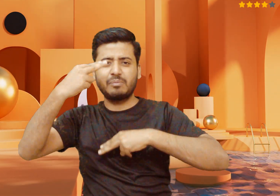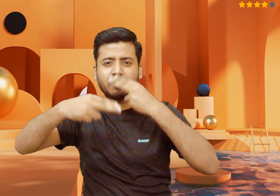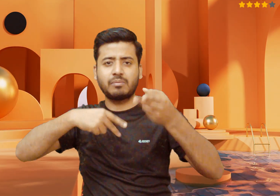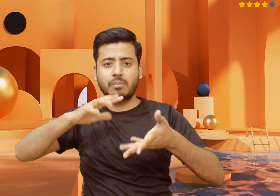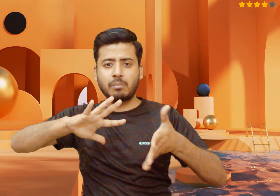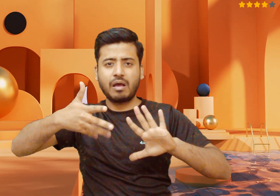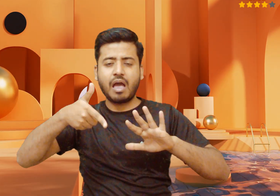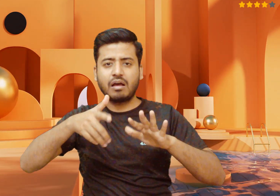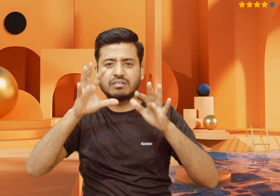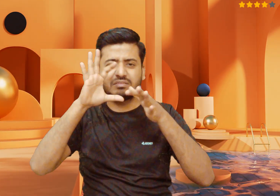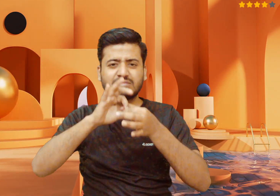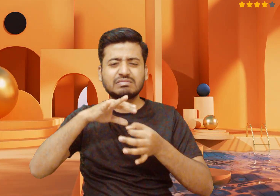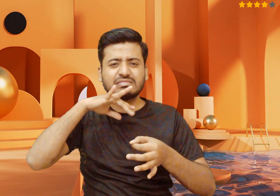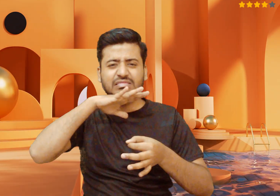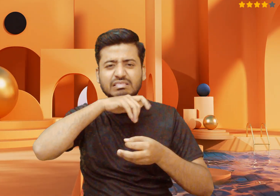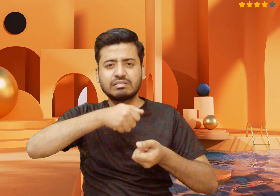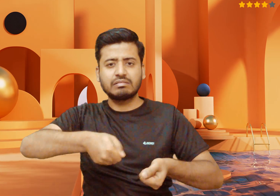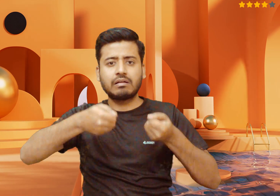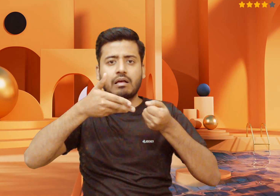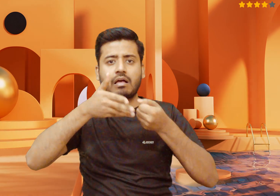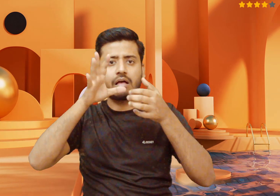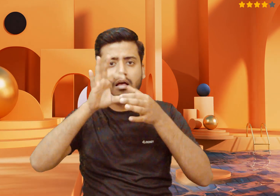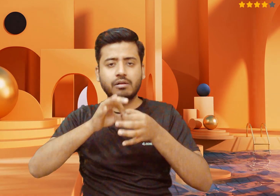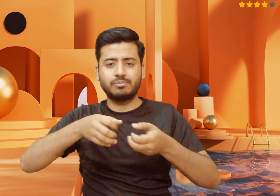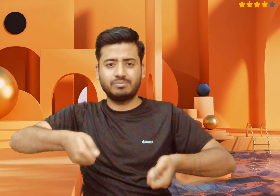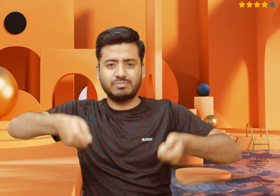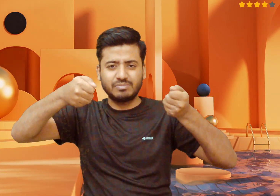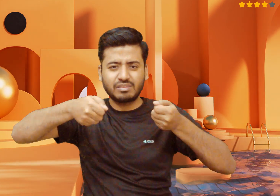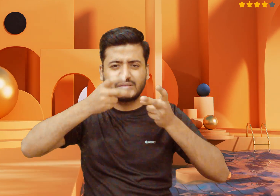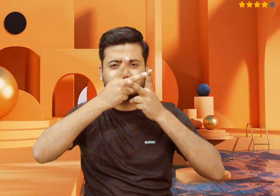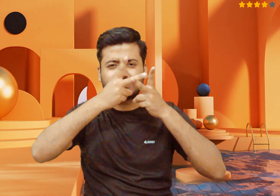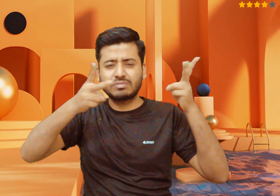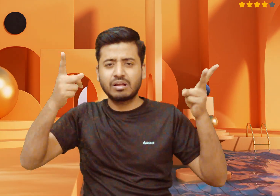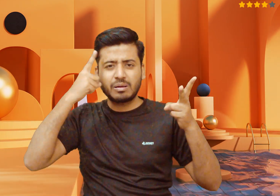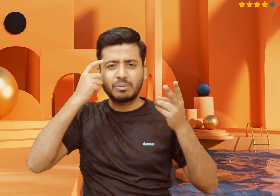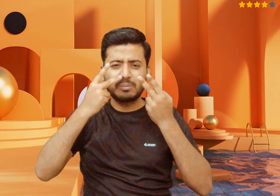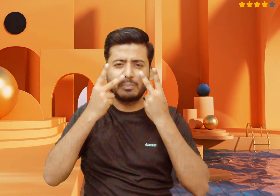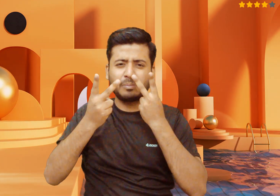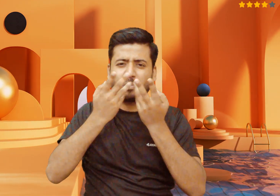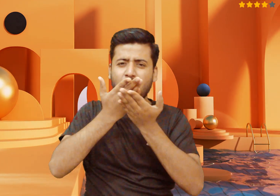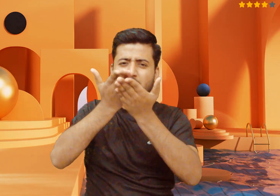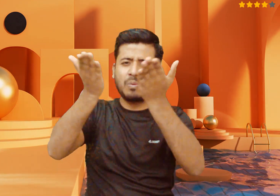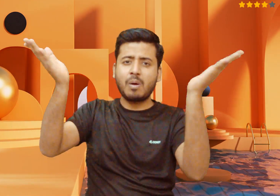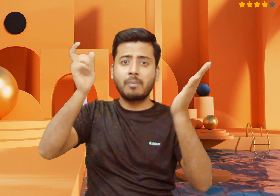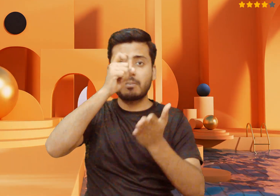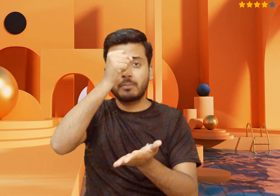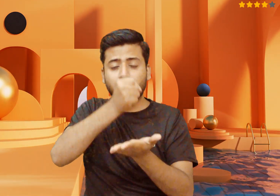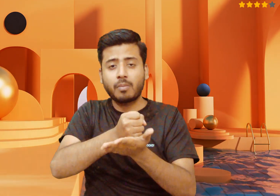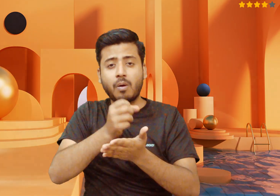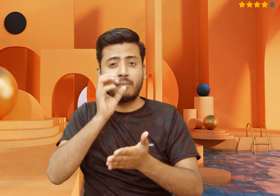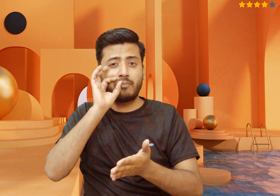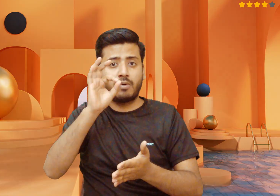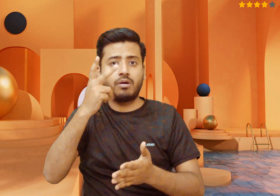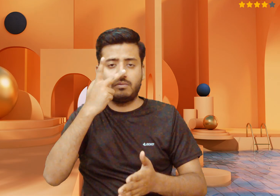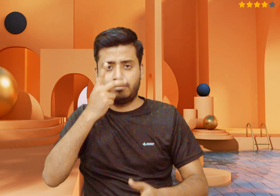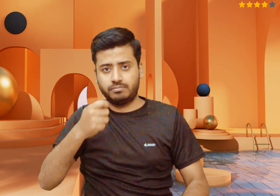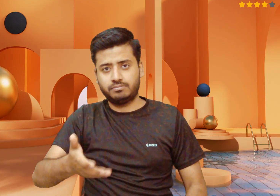or containers when shopping, and reuse old plastic bags for multiple shopping trips or as trash liners. Refuse